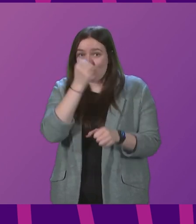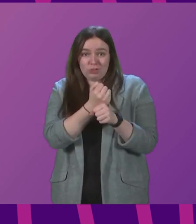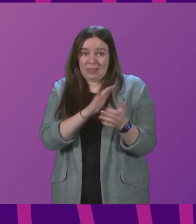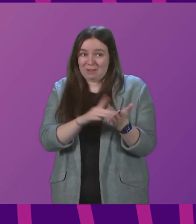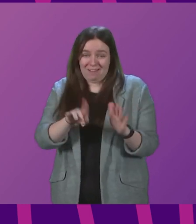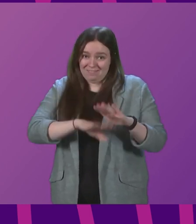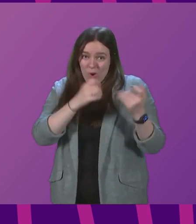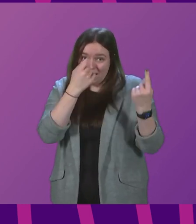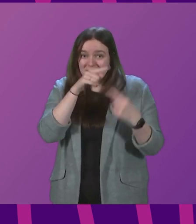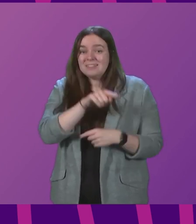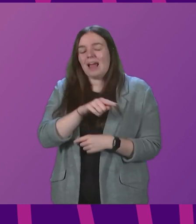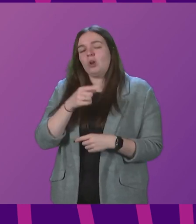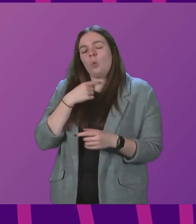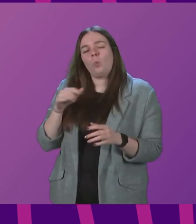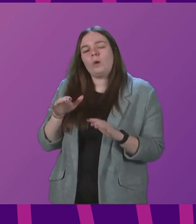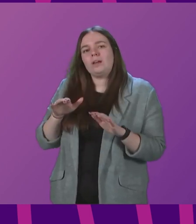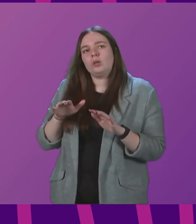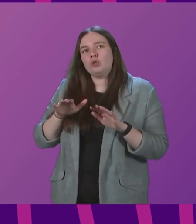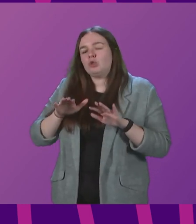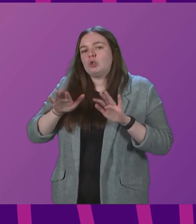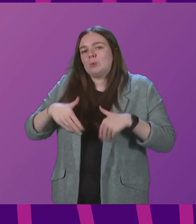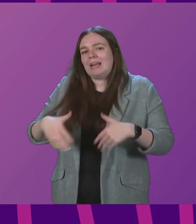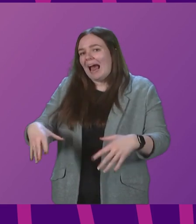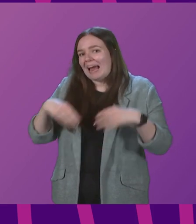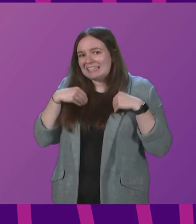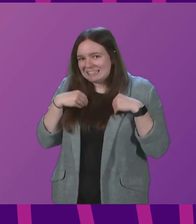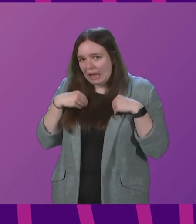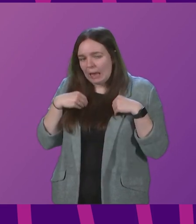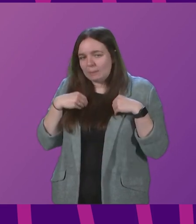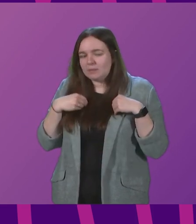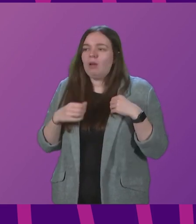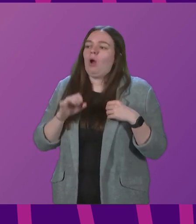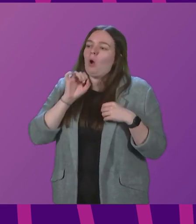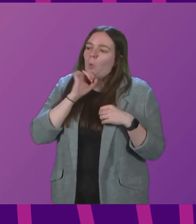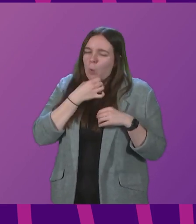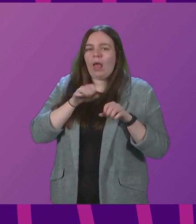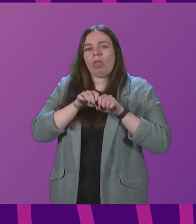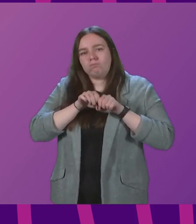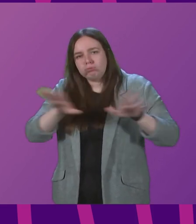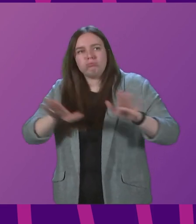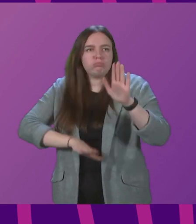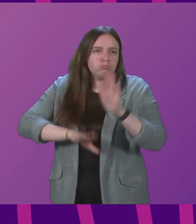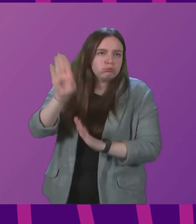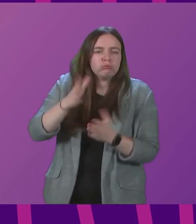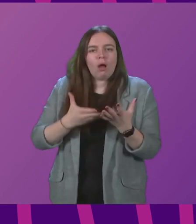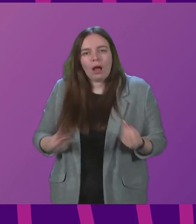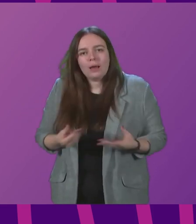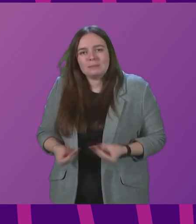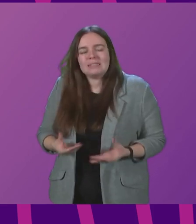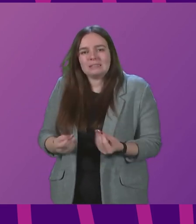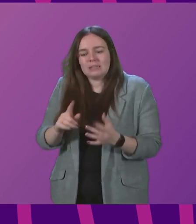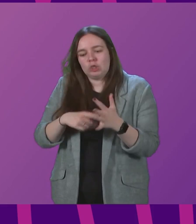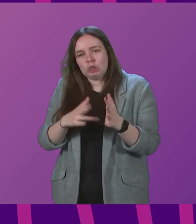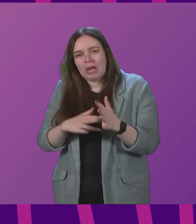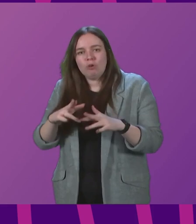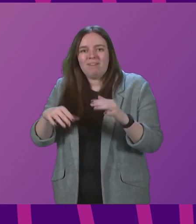understands is that we should not accept the inevitability of soaring cases and soaring staff absences as we go into January and